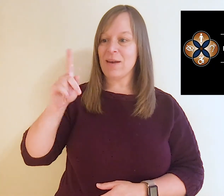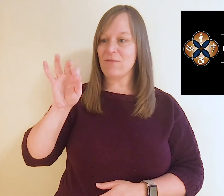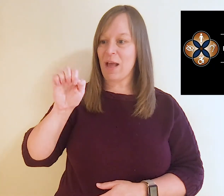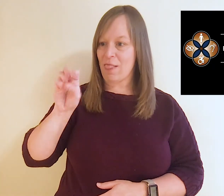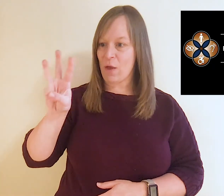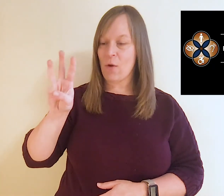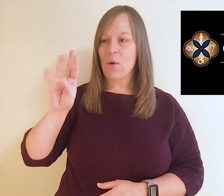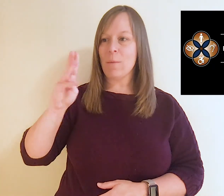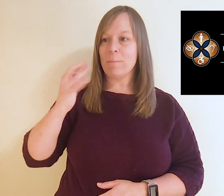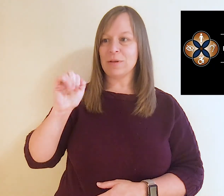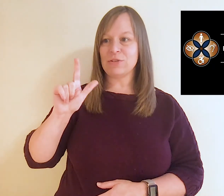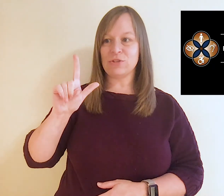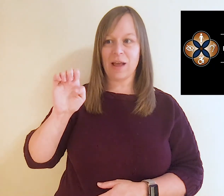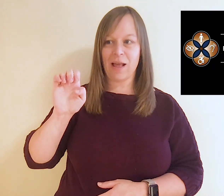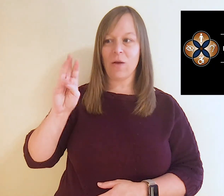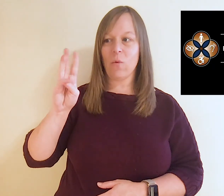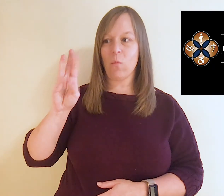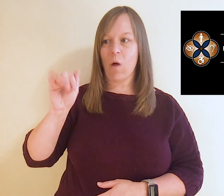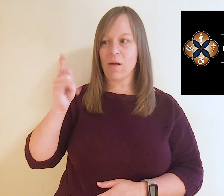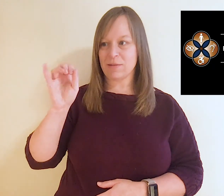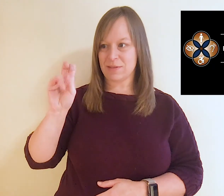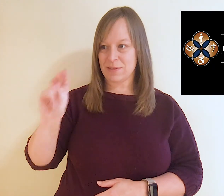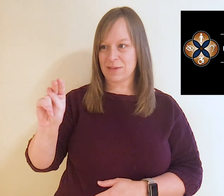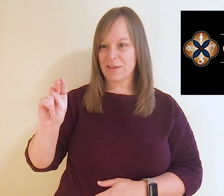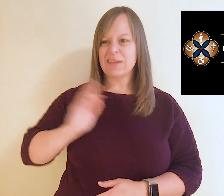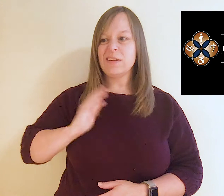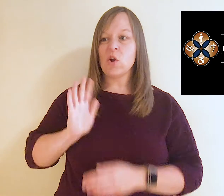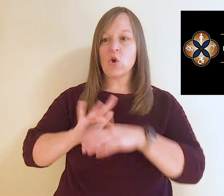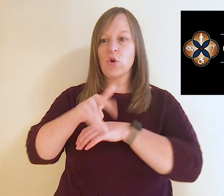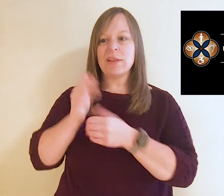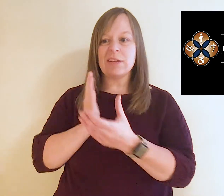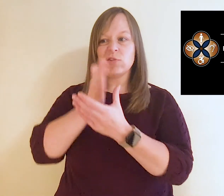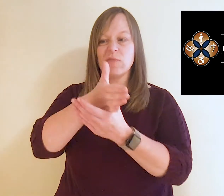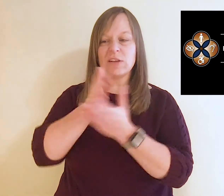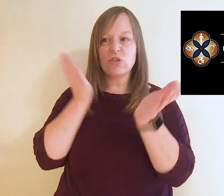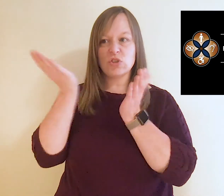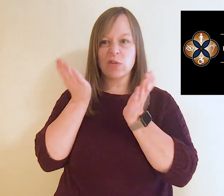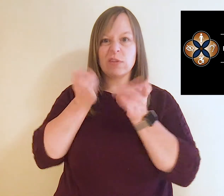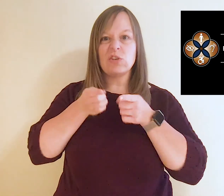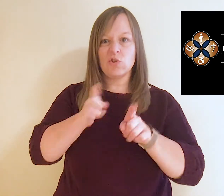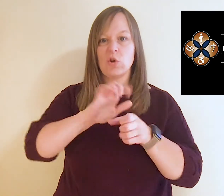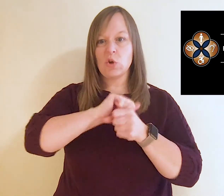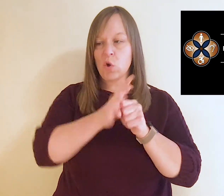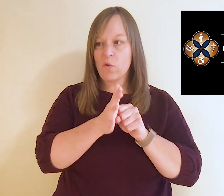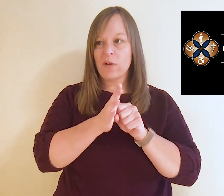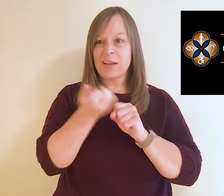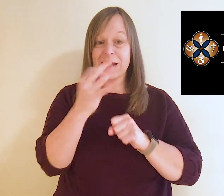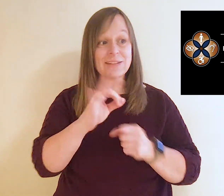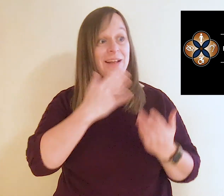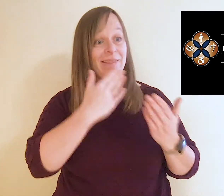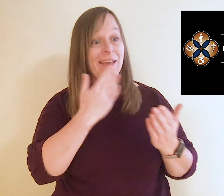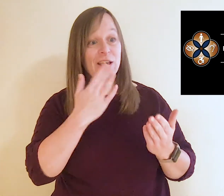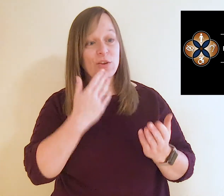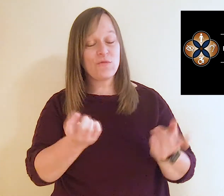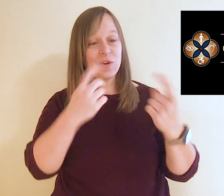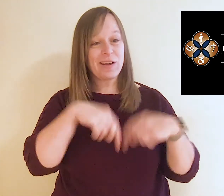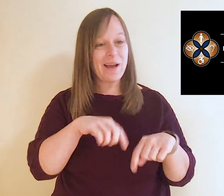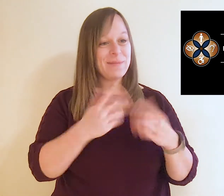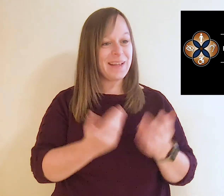Fellow, and today we'll be talking about early intervention services during the COVID-19 shutdown. Michelle, thank you so much for joining